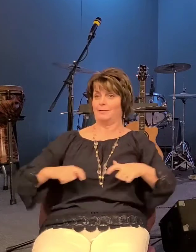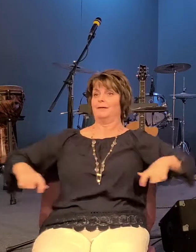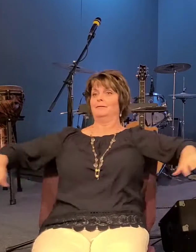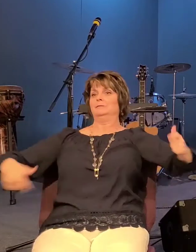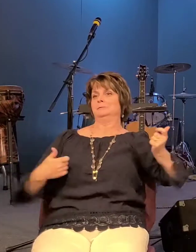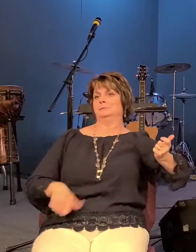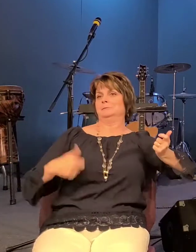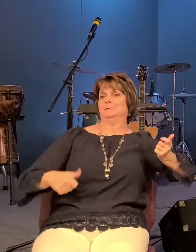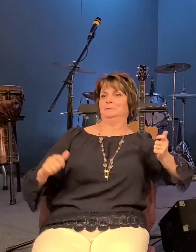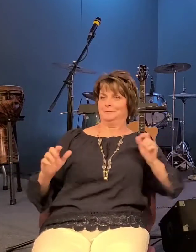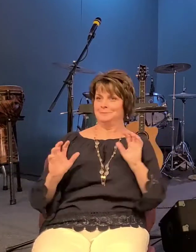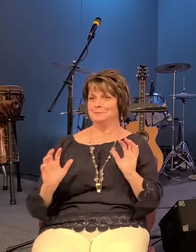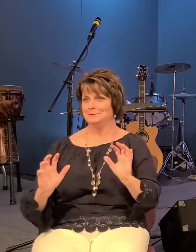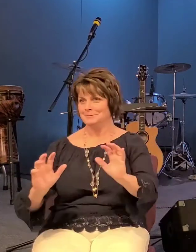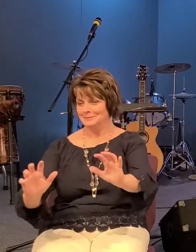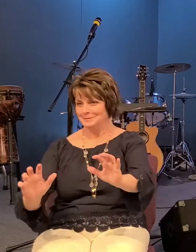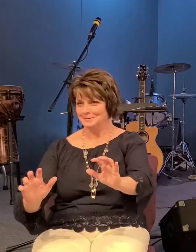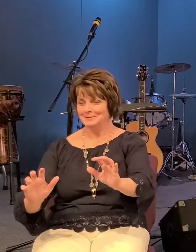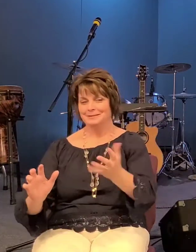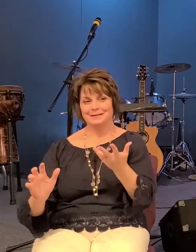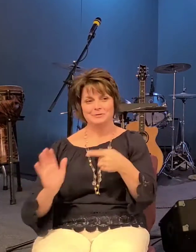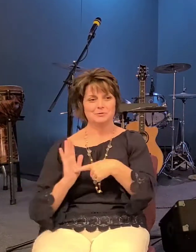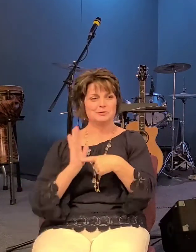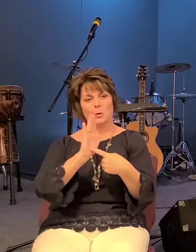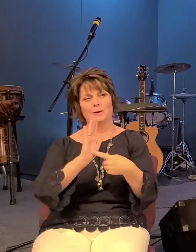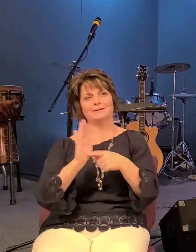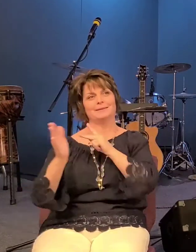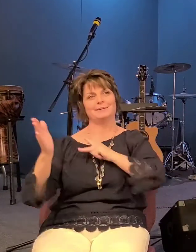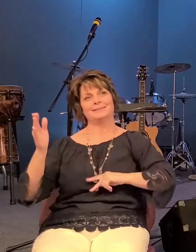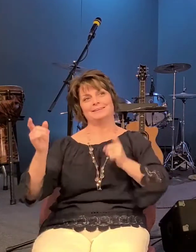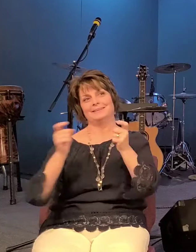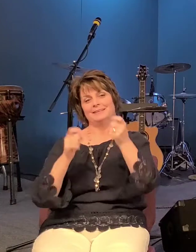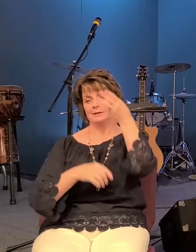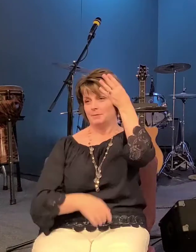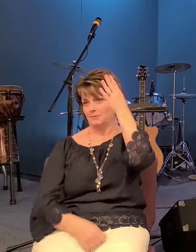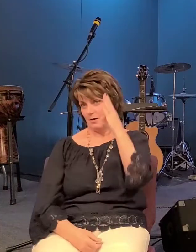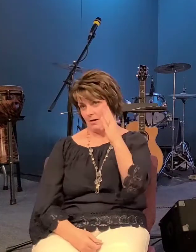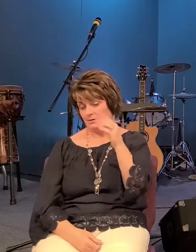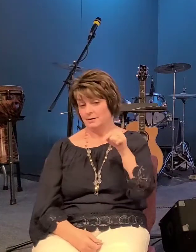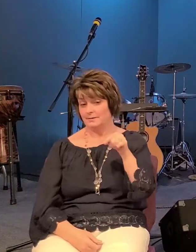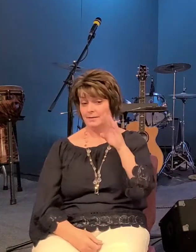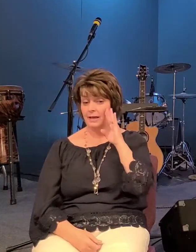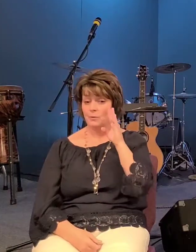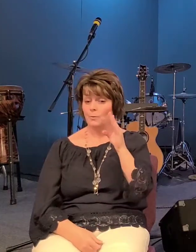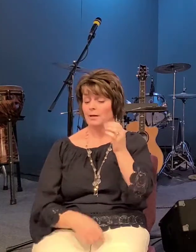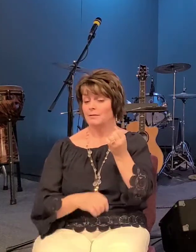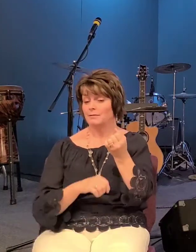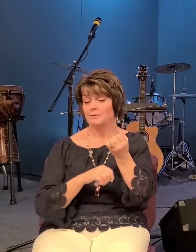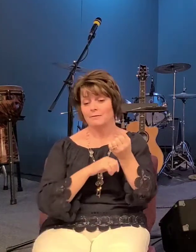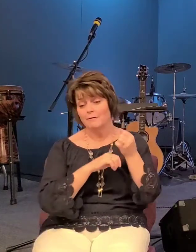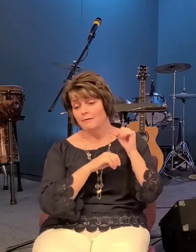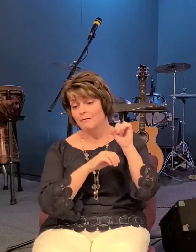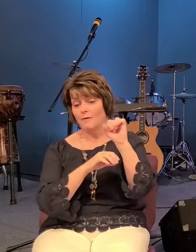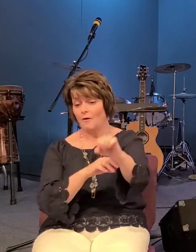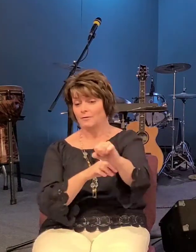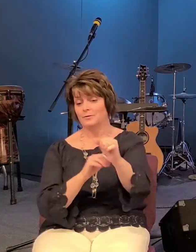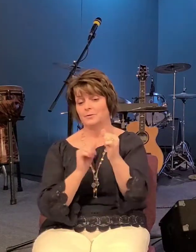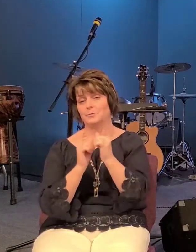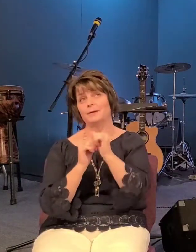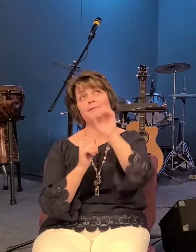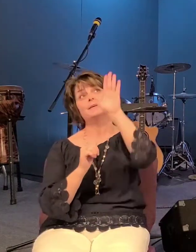on this unexpected world and they were going to conquer with the message of the kingdom of god